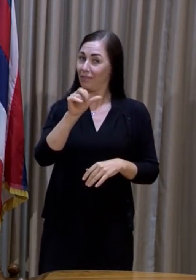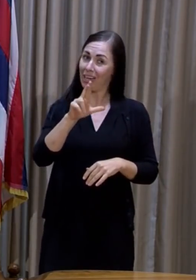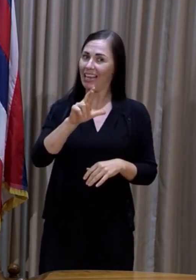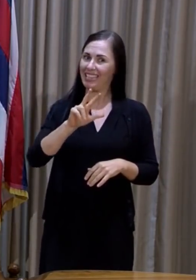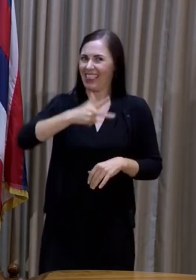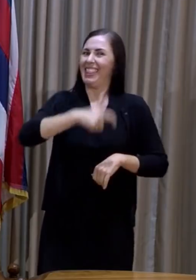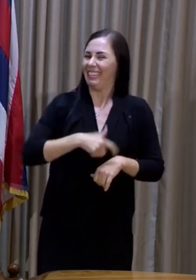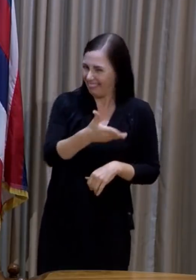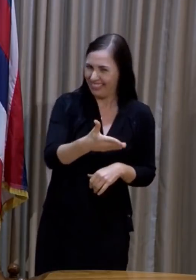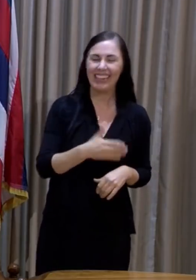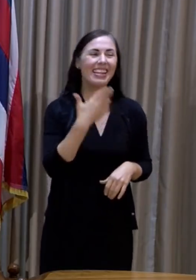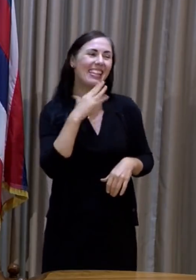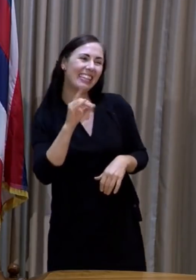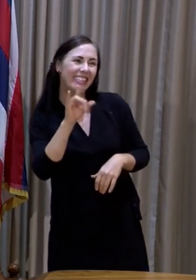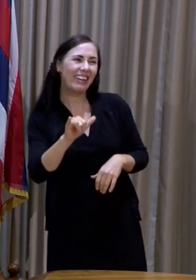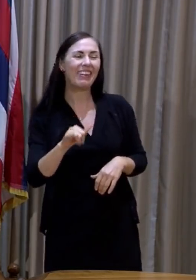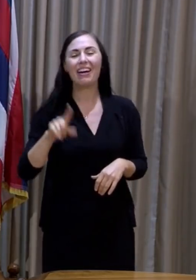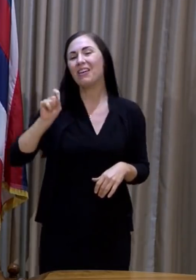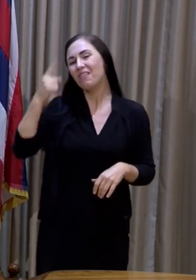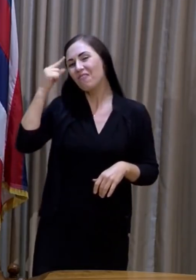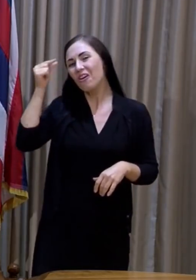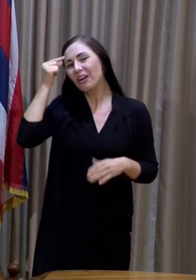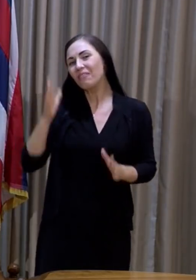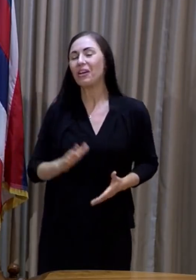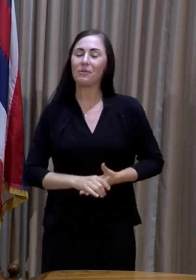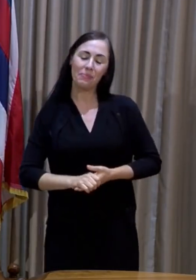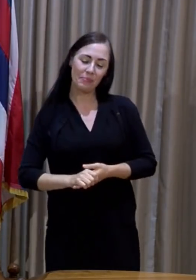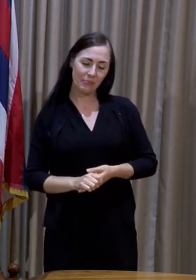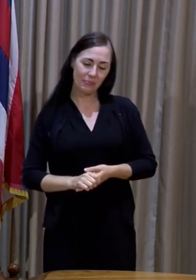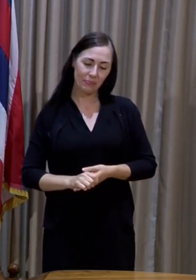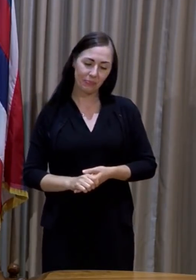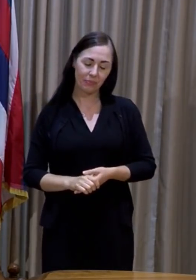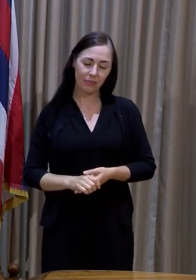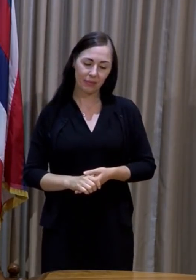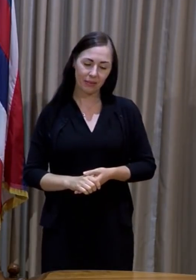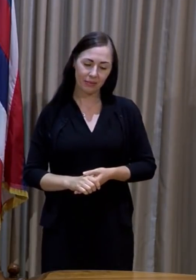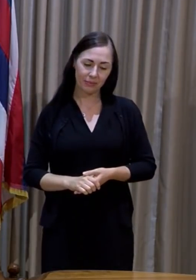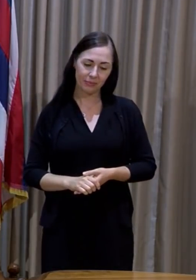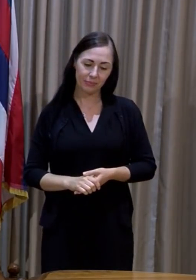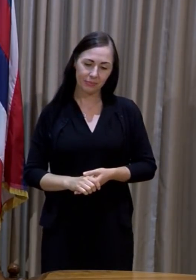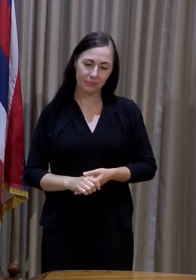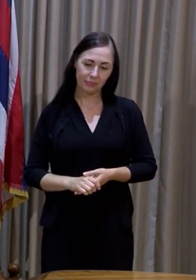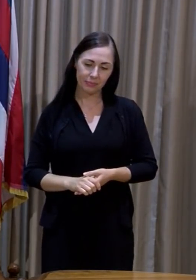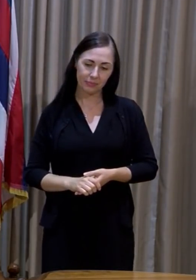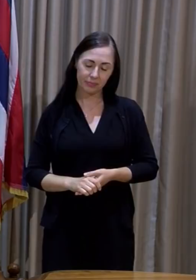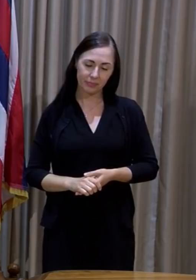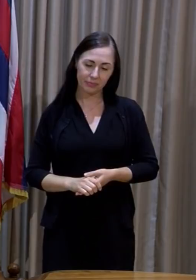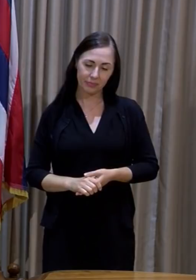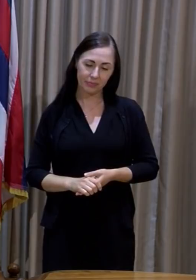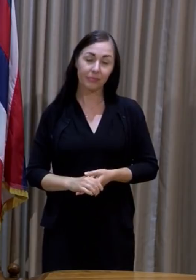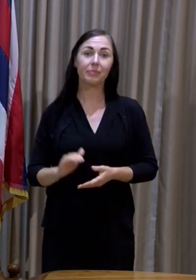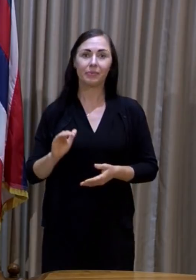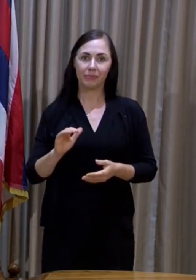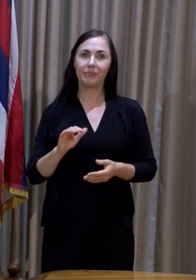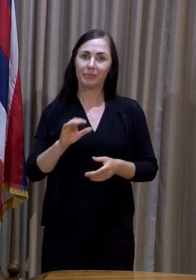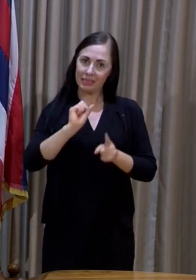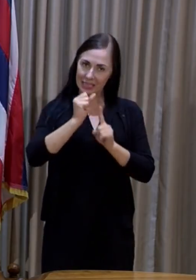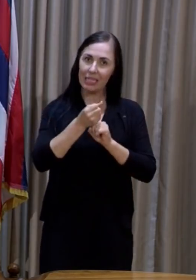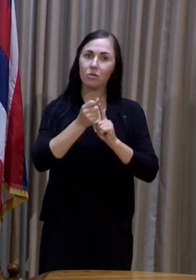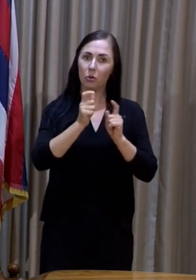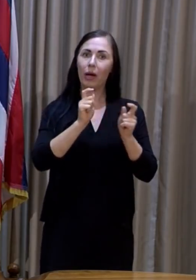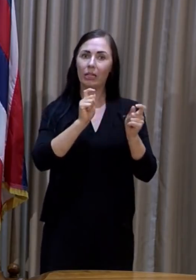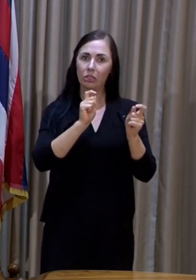Go ahead. Thanks, Jody. Okay, a question for Governor. Given the fluid situation and the